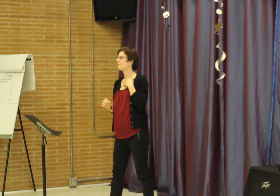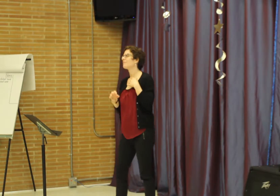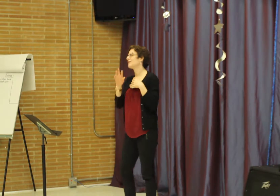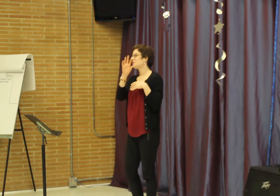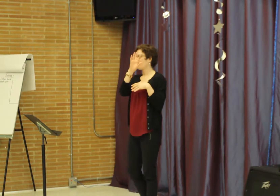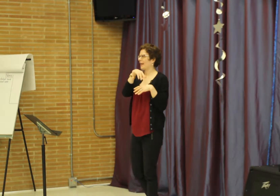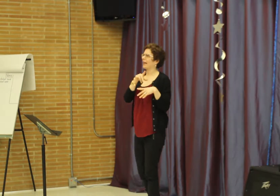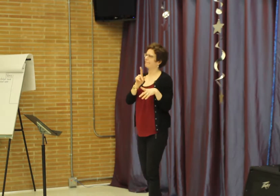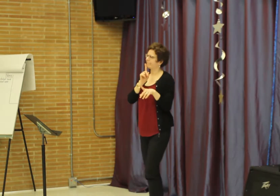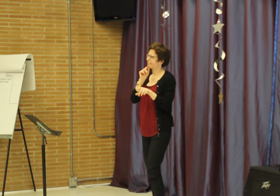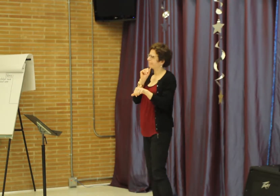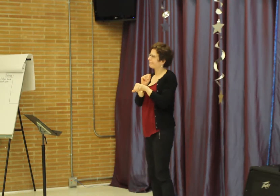of hours.